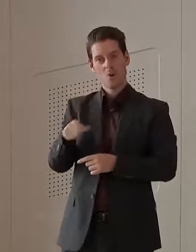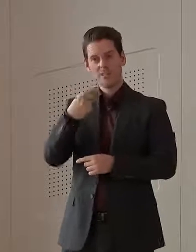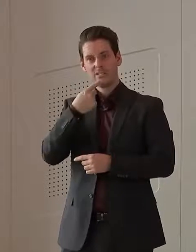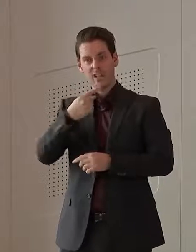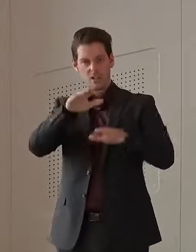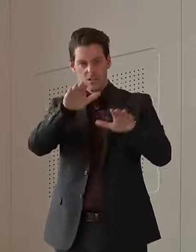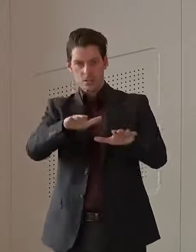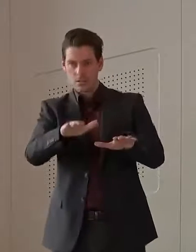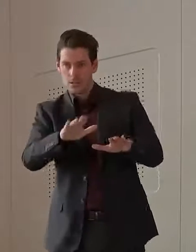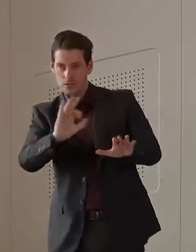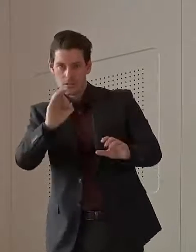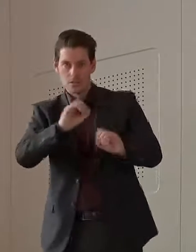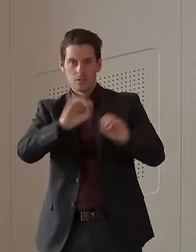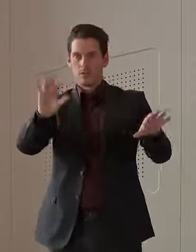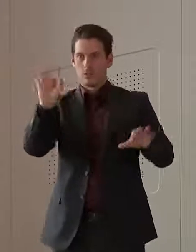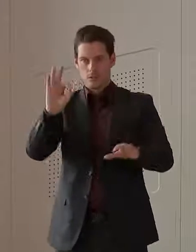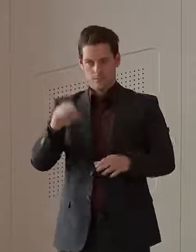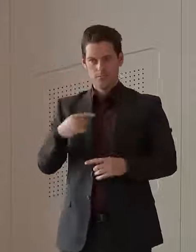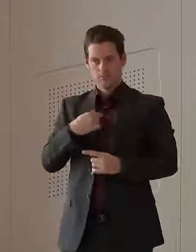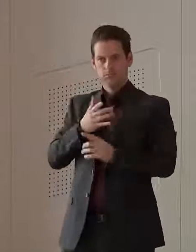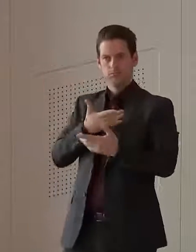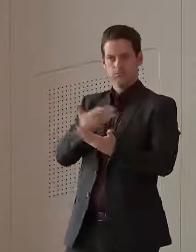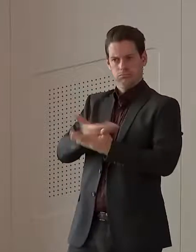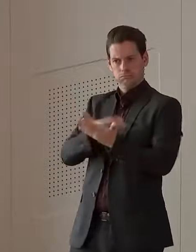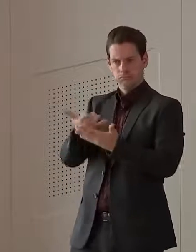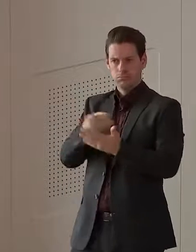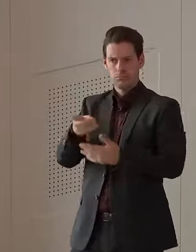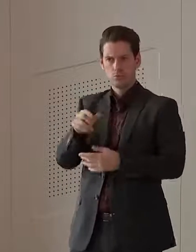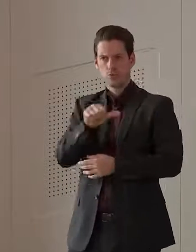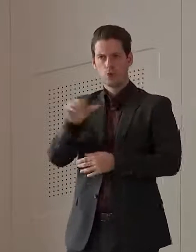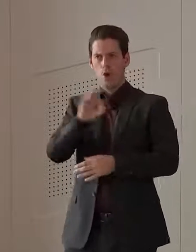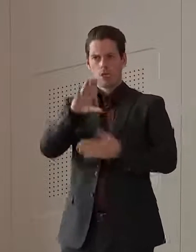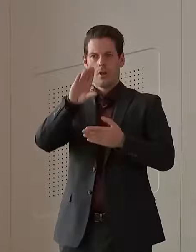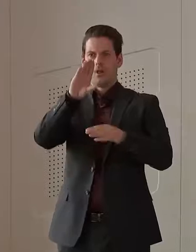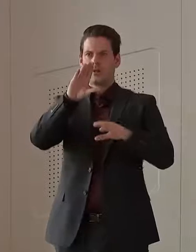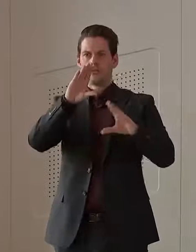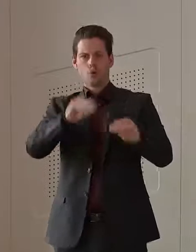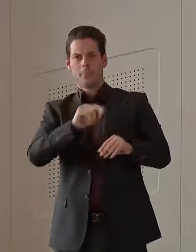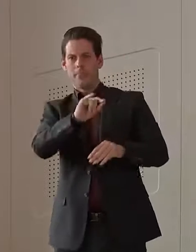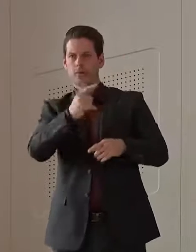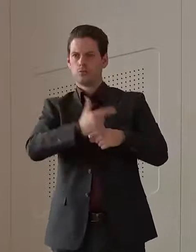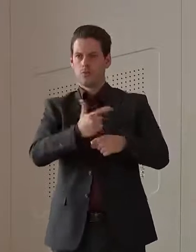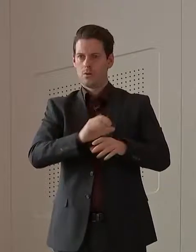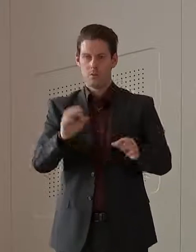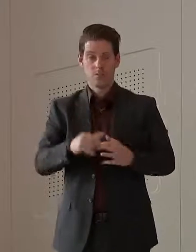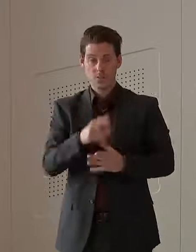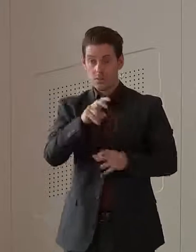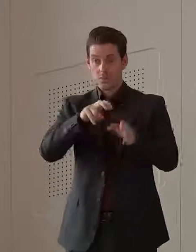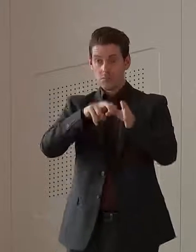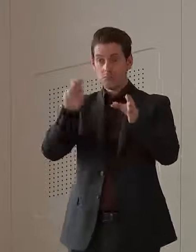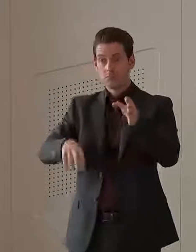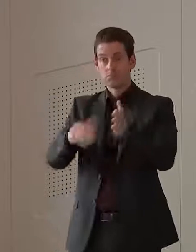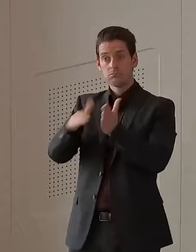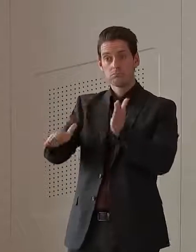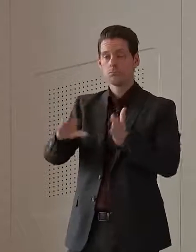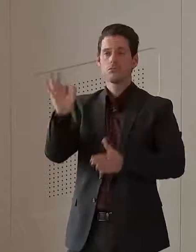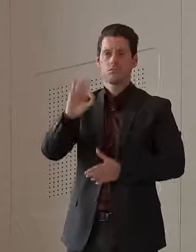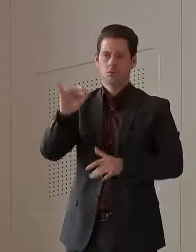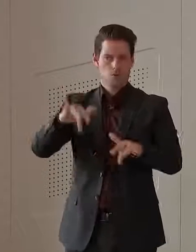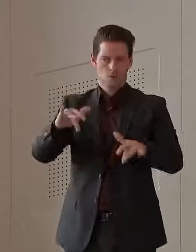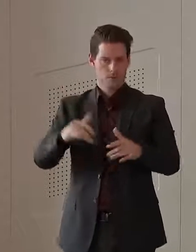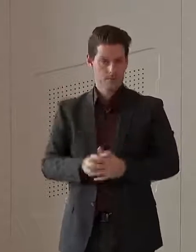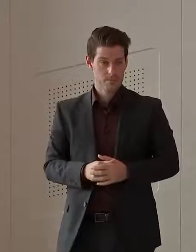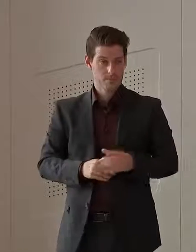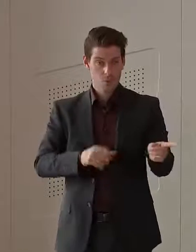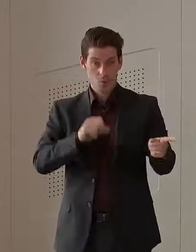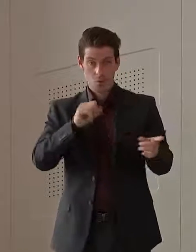they should never have stopped putting out messaging. Have they even stood down from their position? Not to my understanding. And can you assure Queenslanders